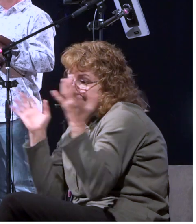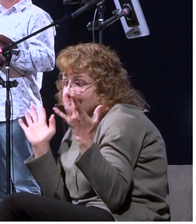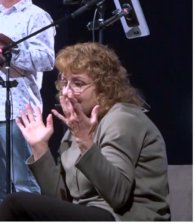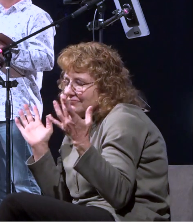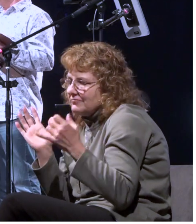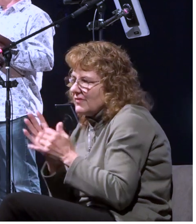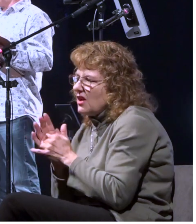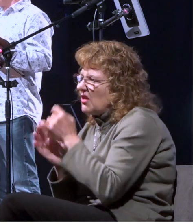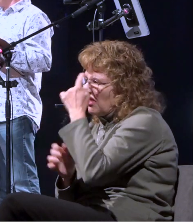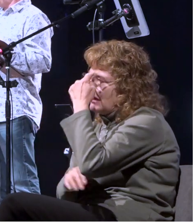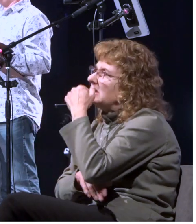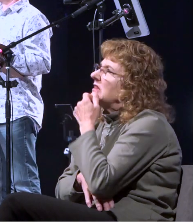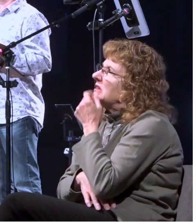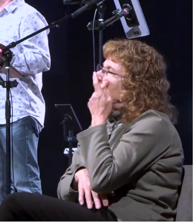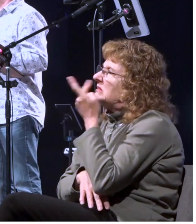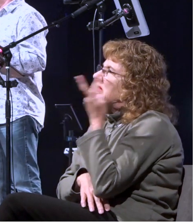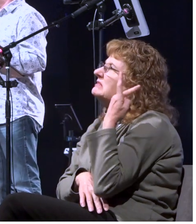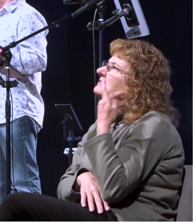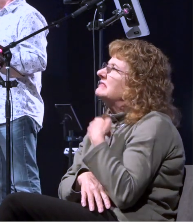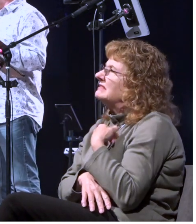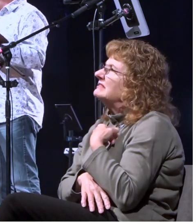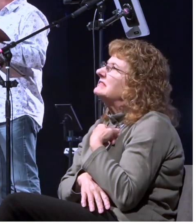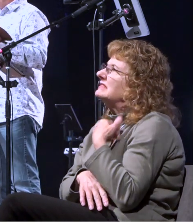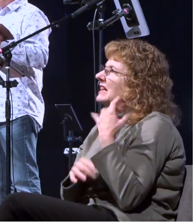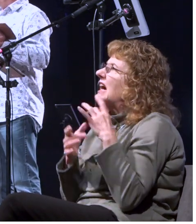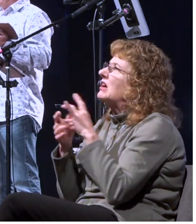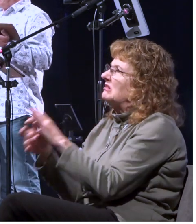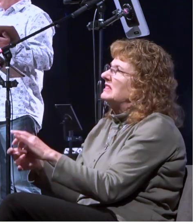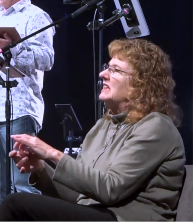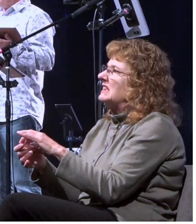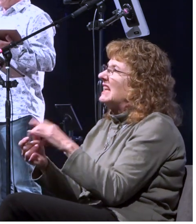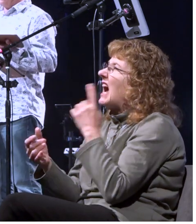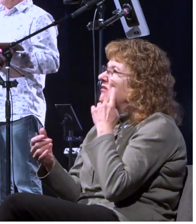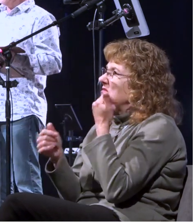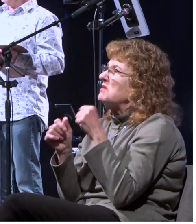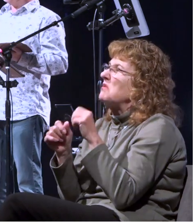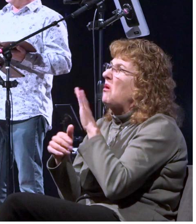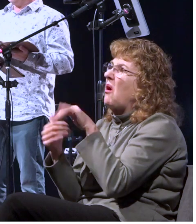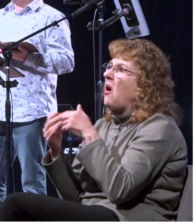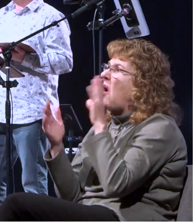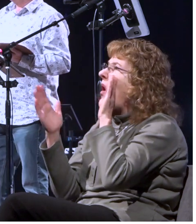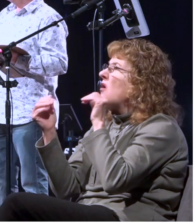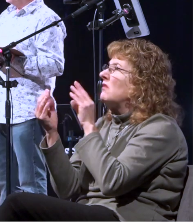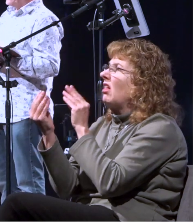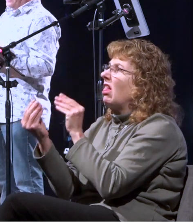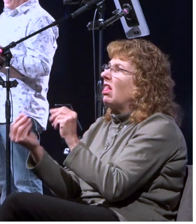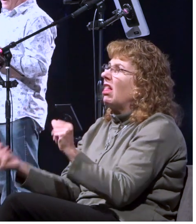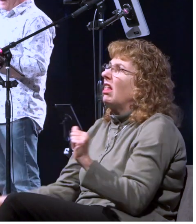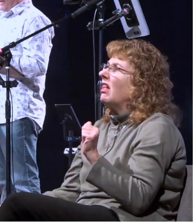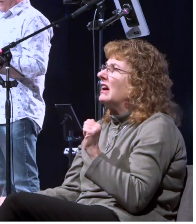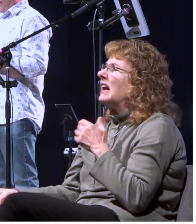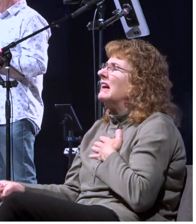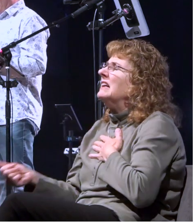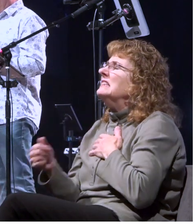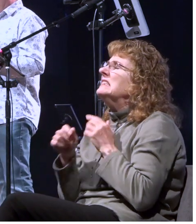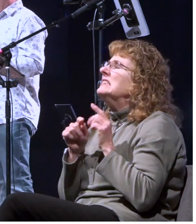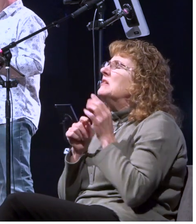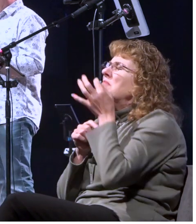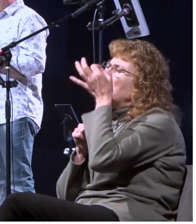boy can i relate all hope is is lost i'm hanging on by a thread right now but now